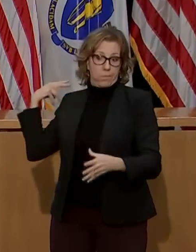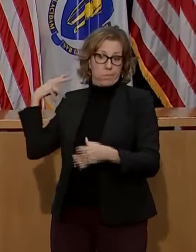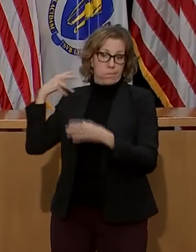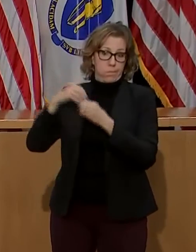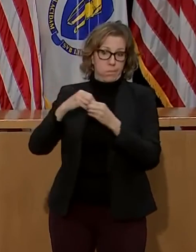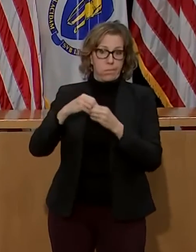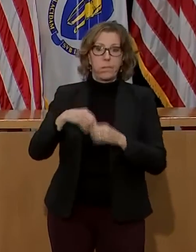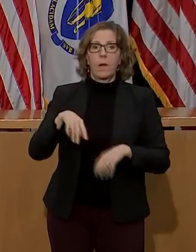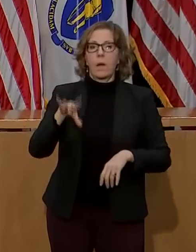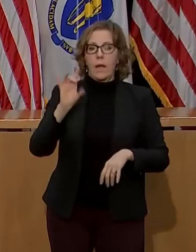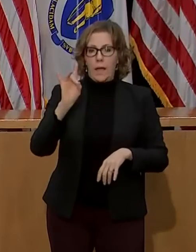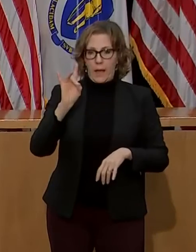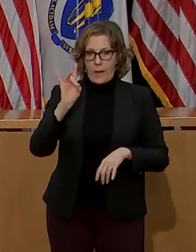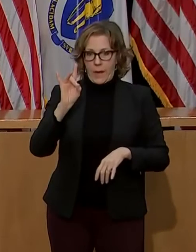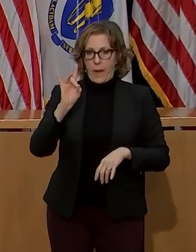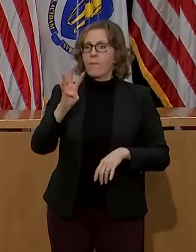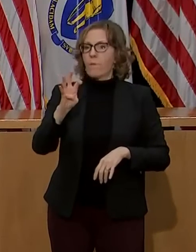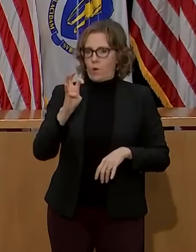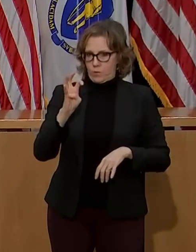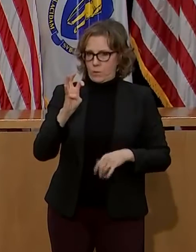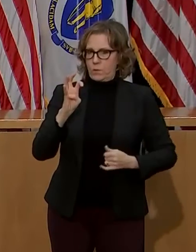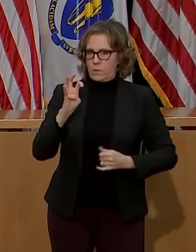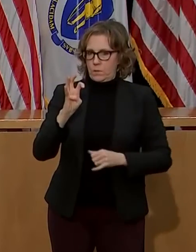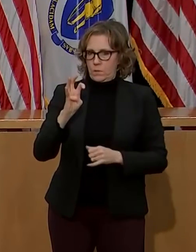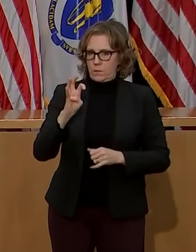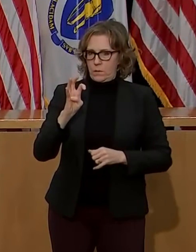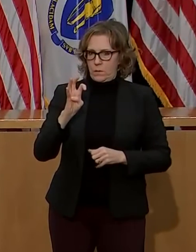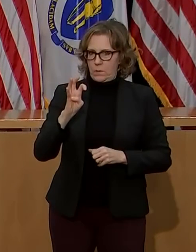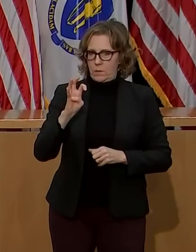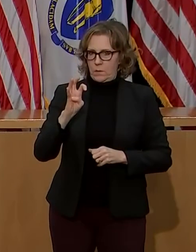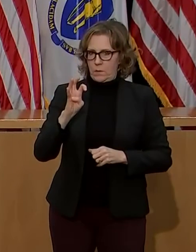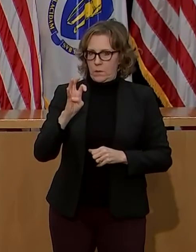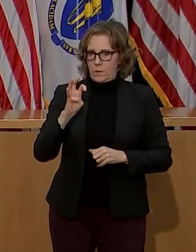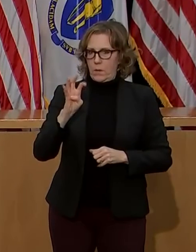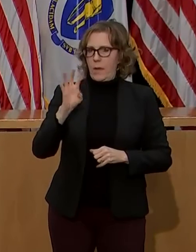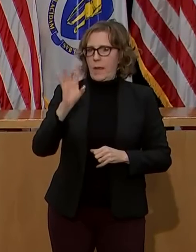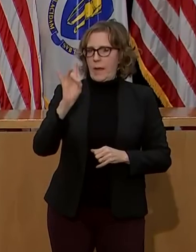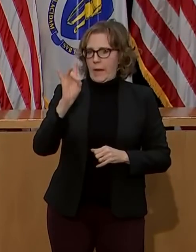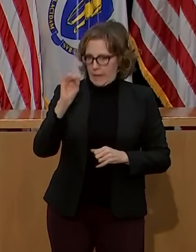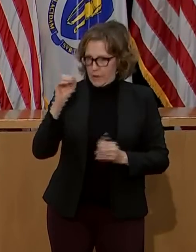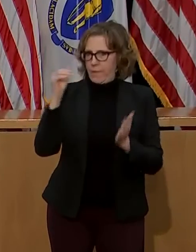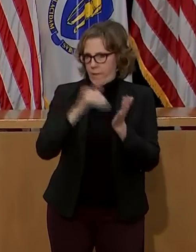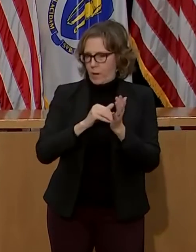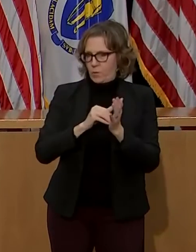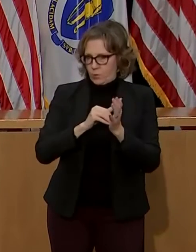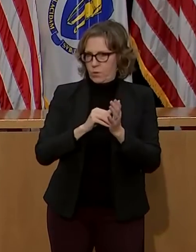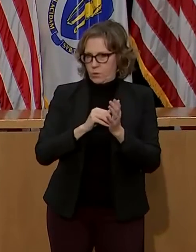of administered vaccine were reported to the MIIS.